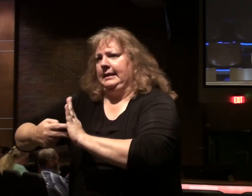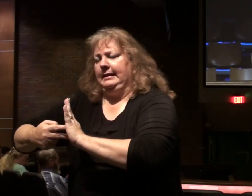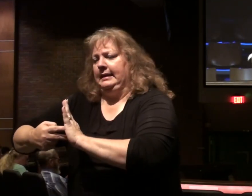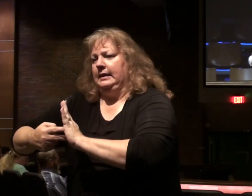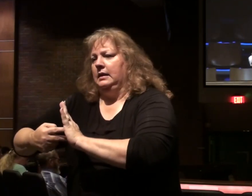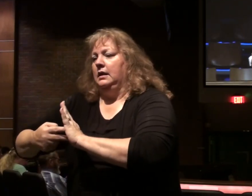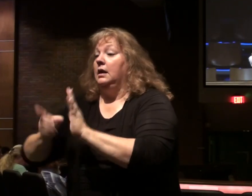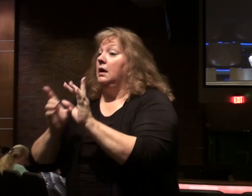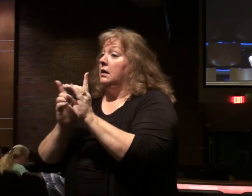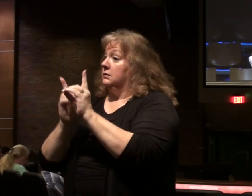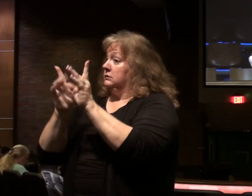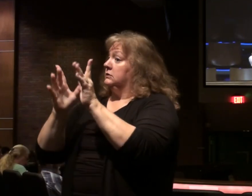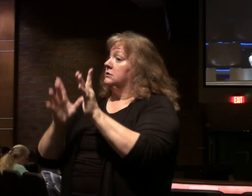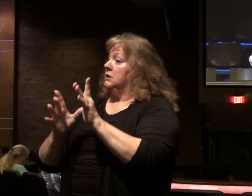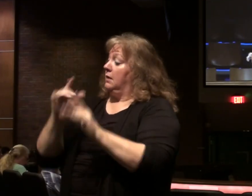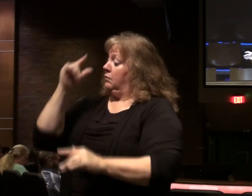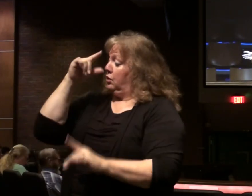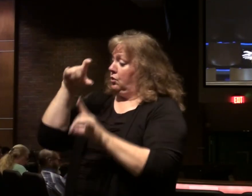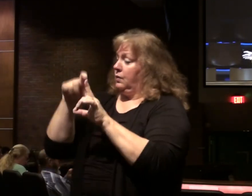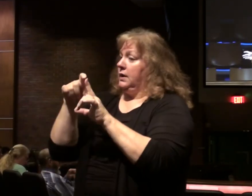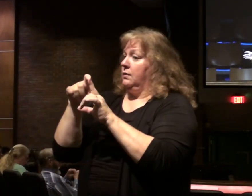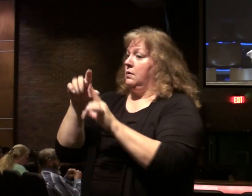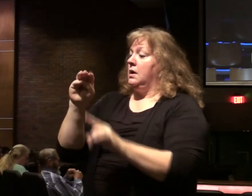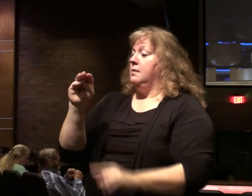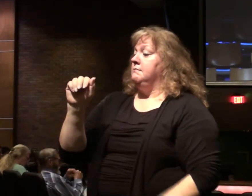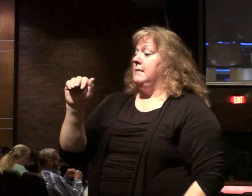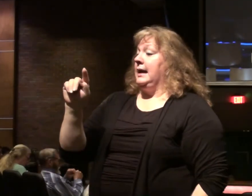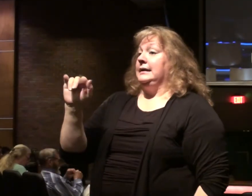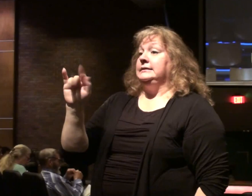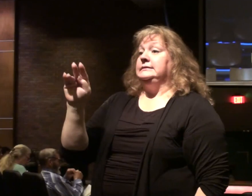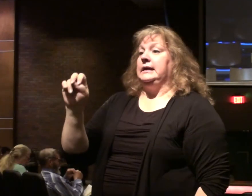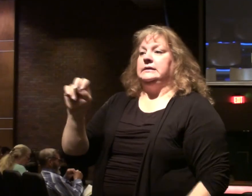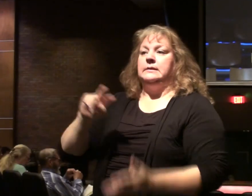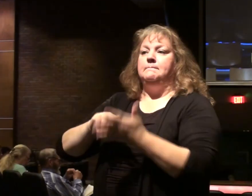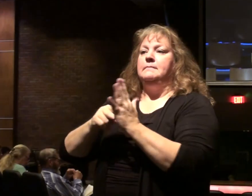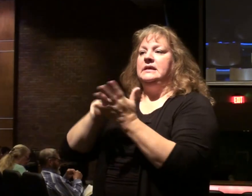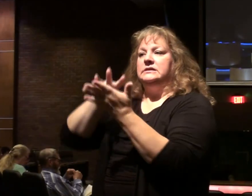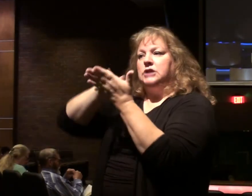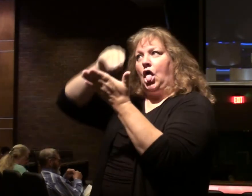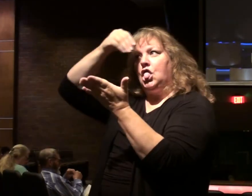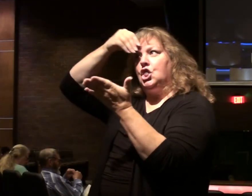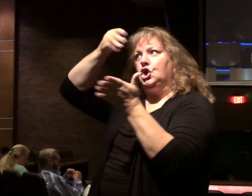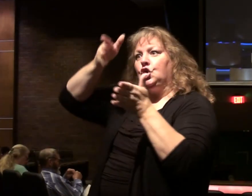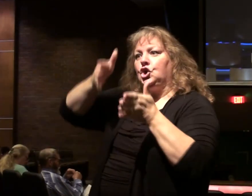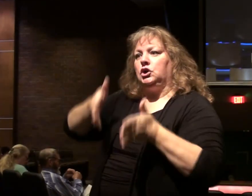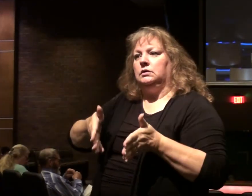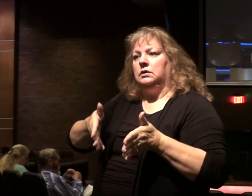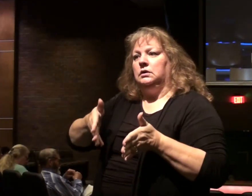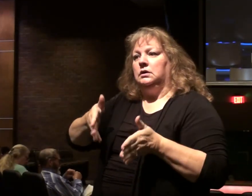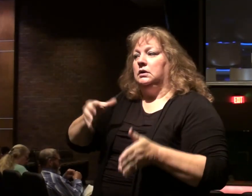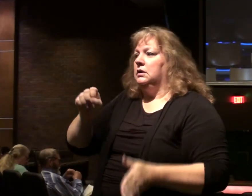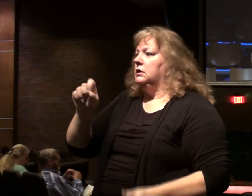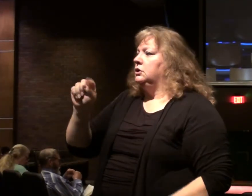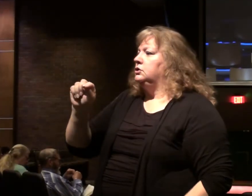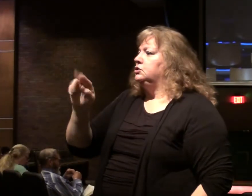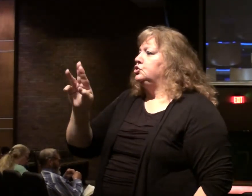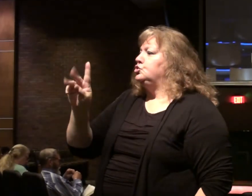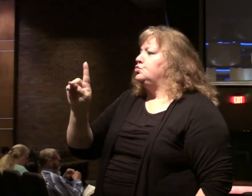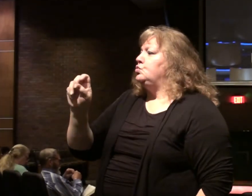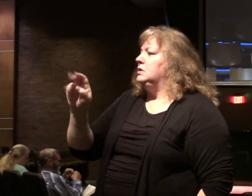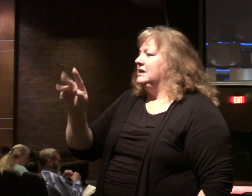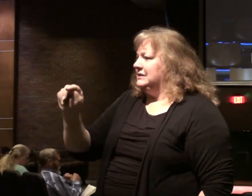A disciple, the Greek word mathletes, is simply a learner. A learner, a student, a pupil.